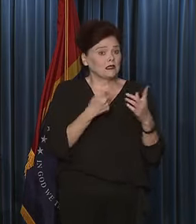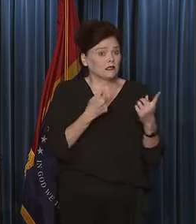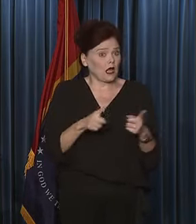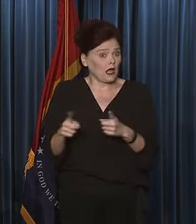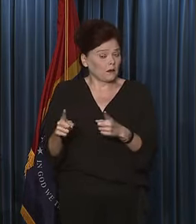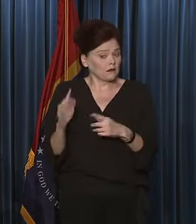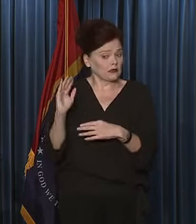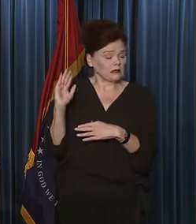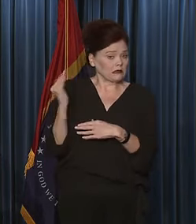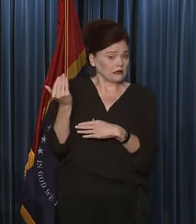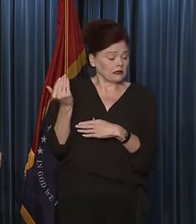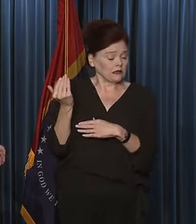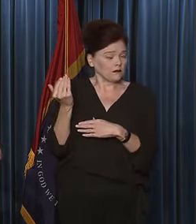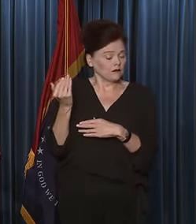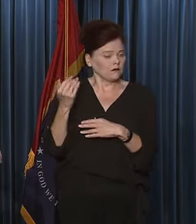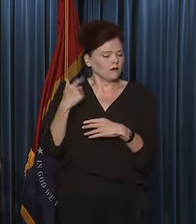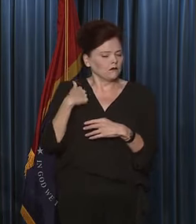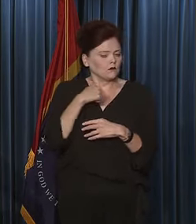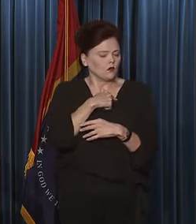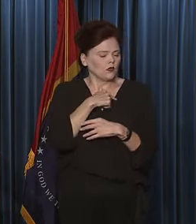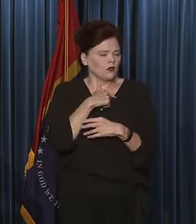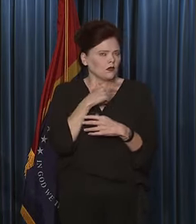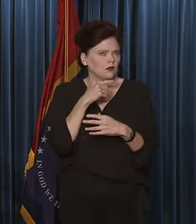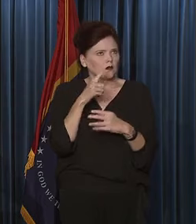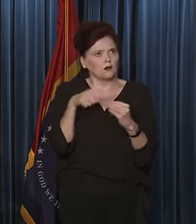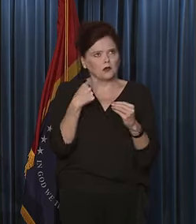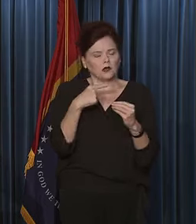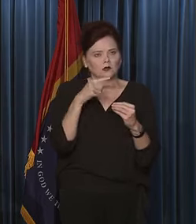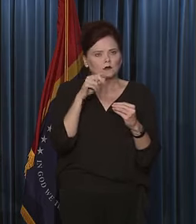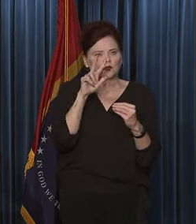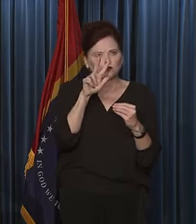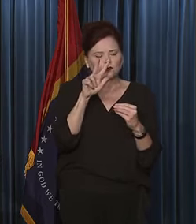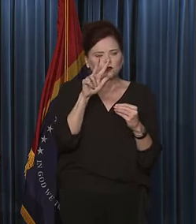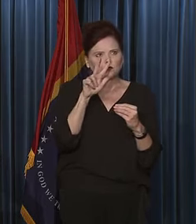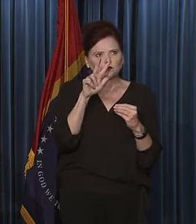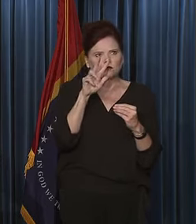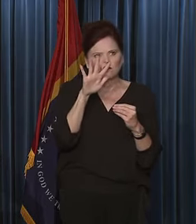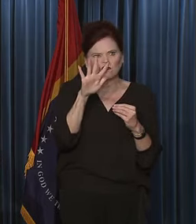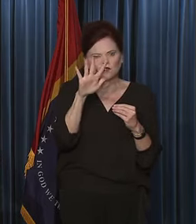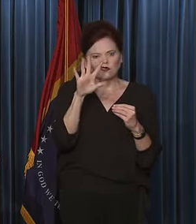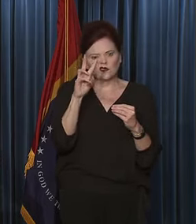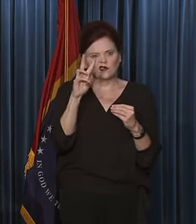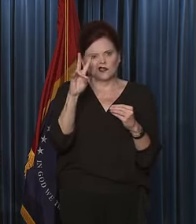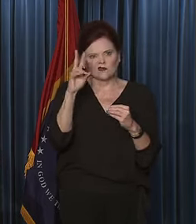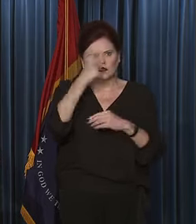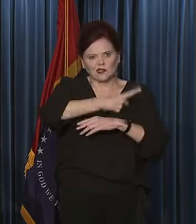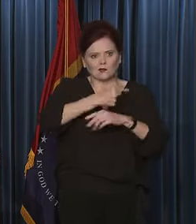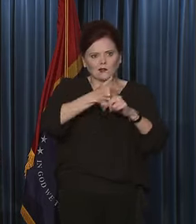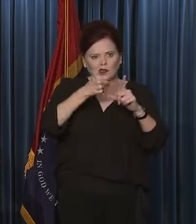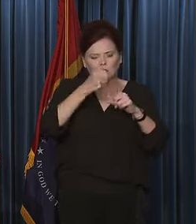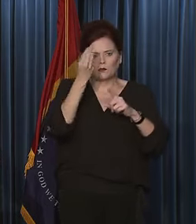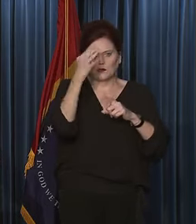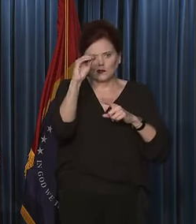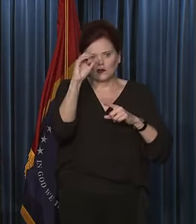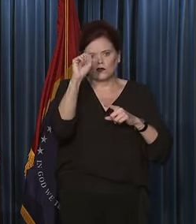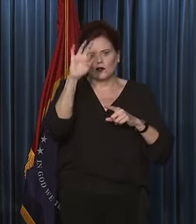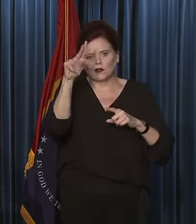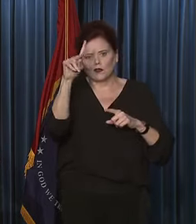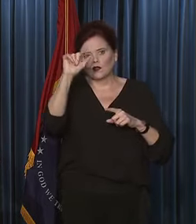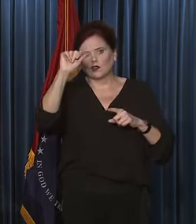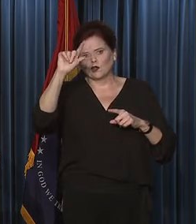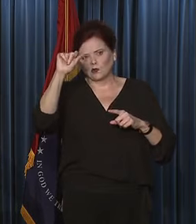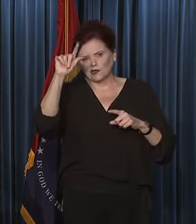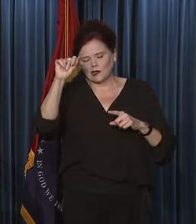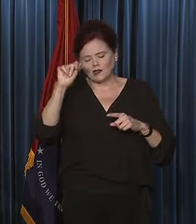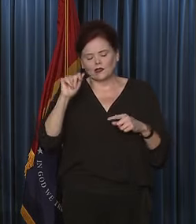appears, although we're about three or four, five, six, seven days behind Missouri and Arkansas and Louisiana. It's beginning